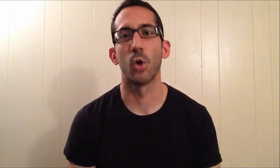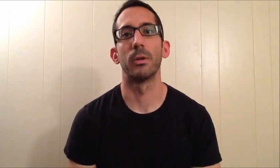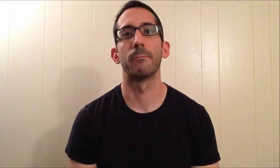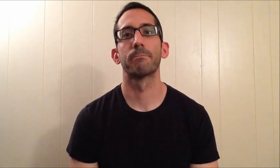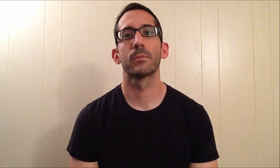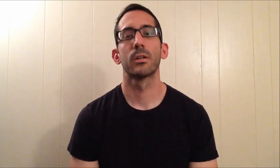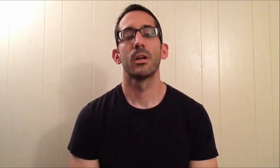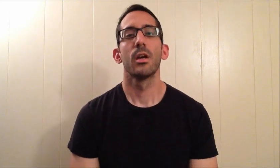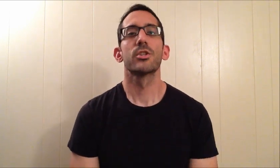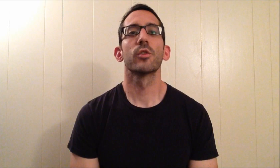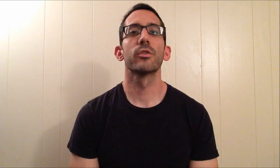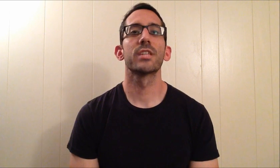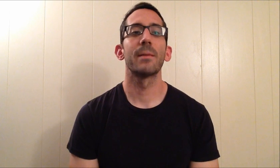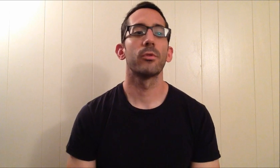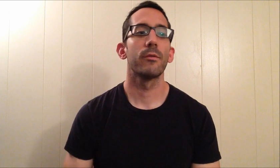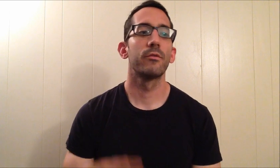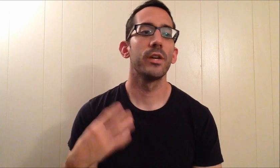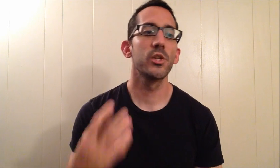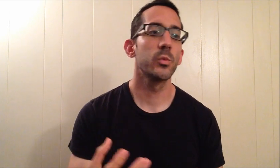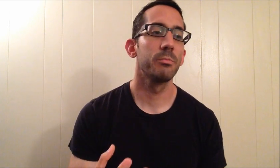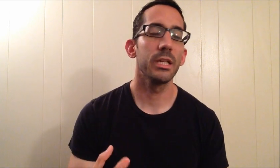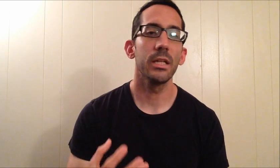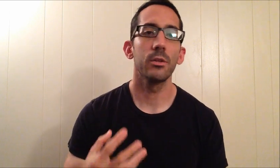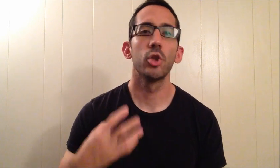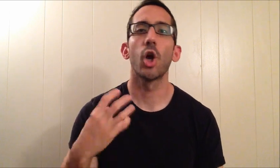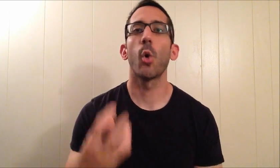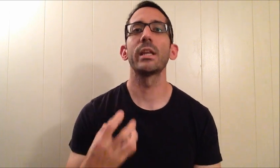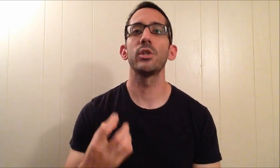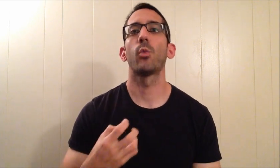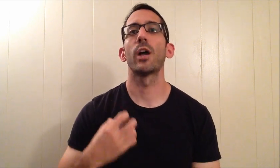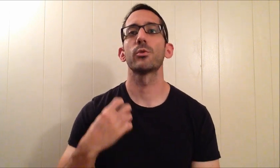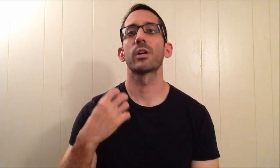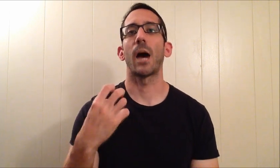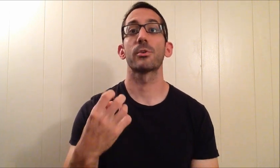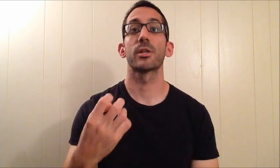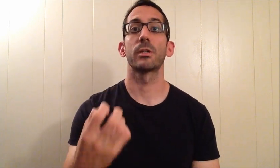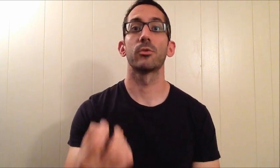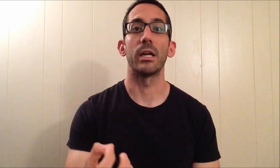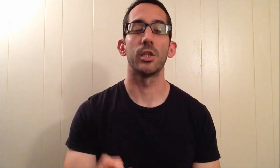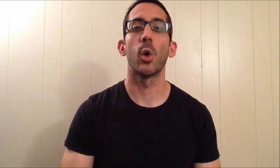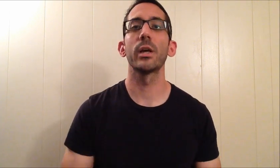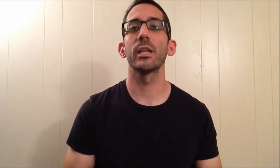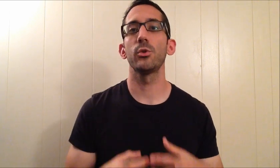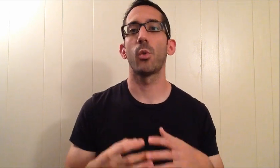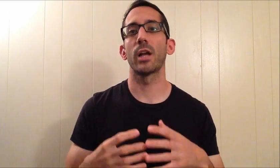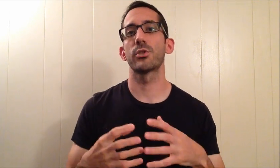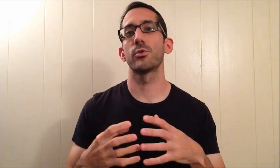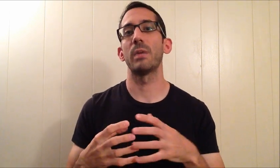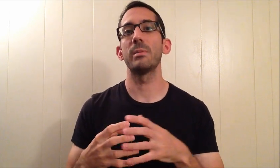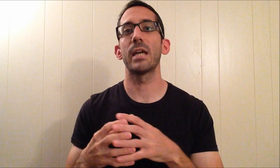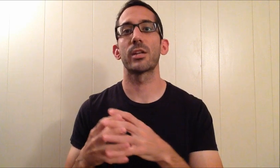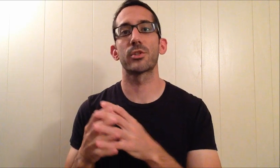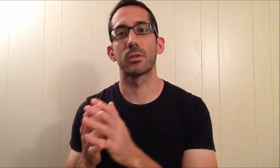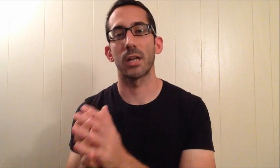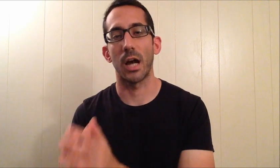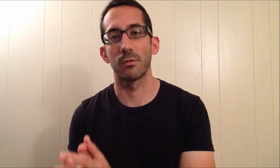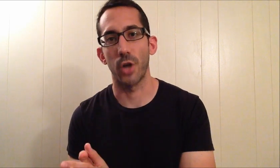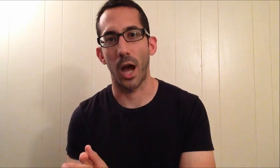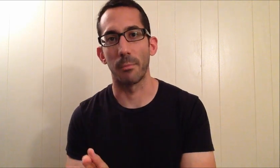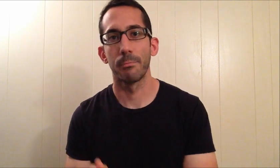moment. So for example, vision would be knowing that you want to accomplish something great, knowing that you want to maybe get a certain kind of job,